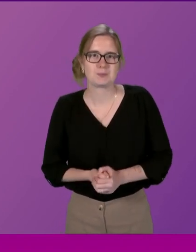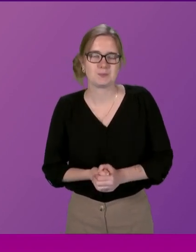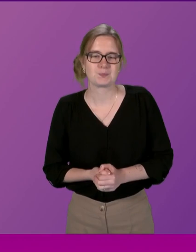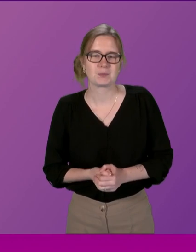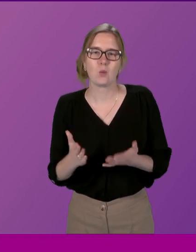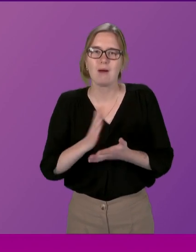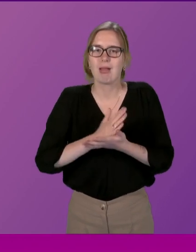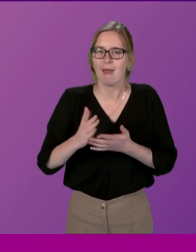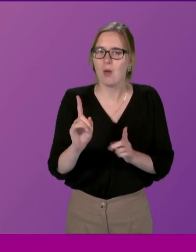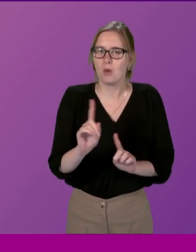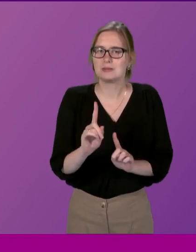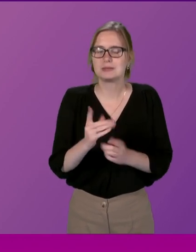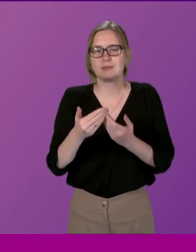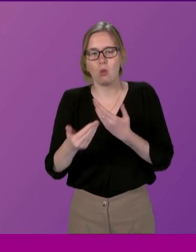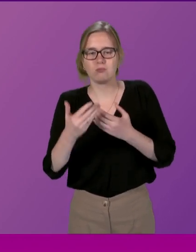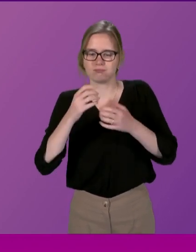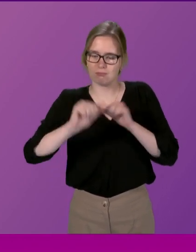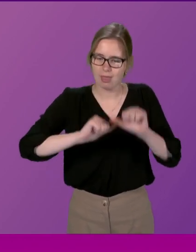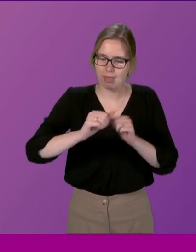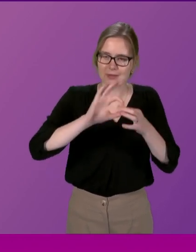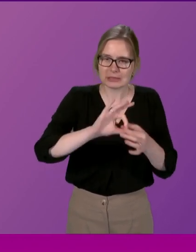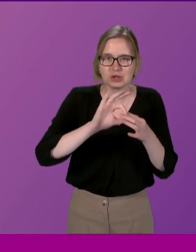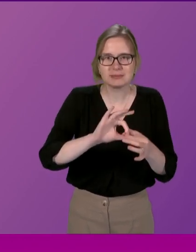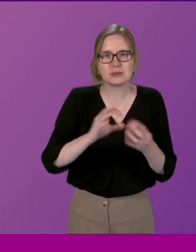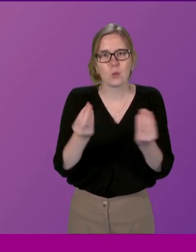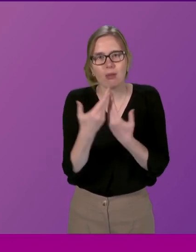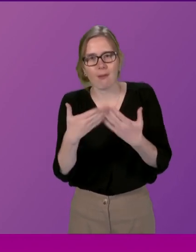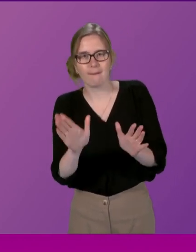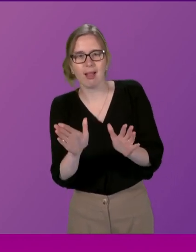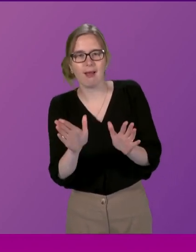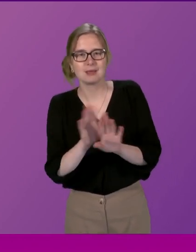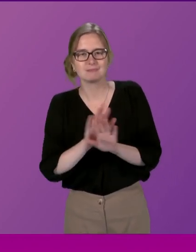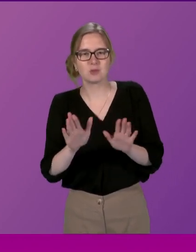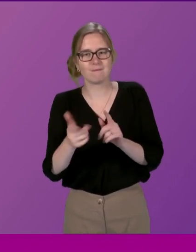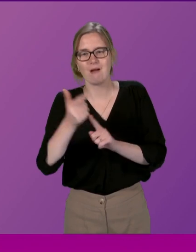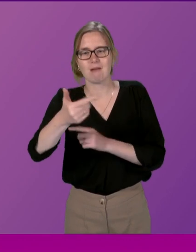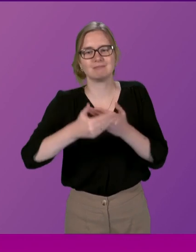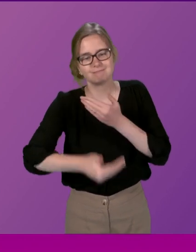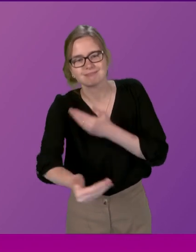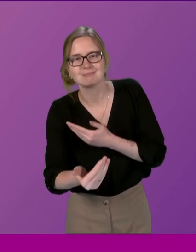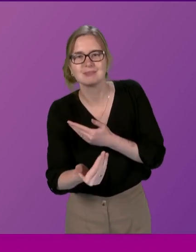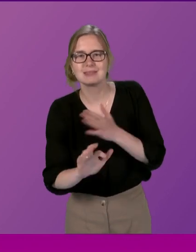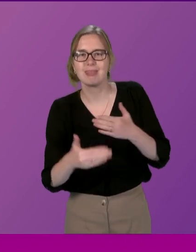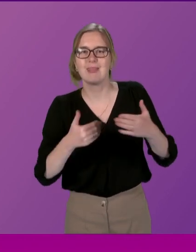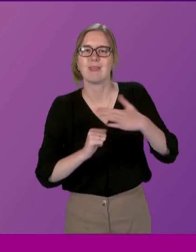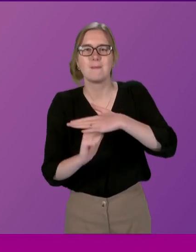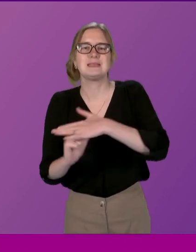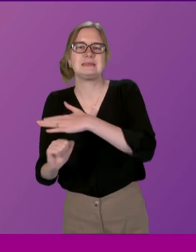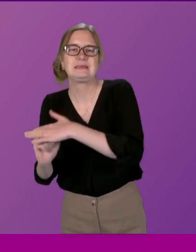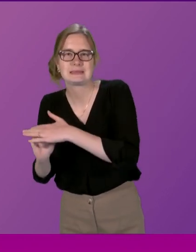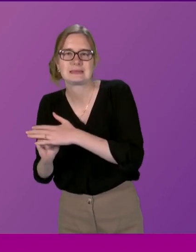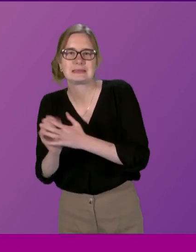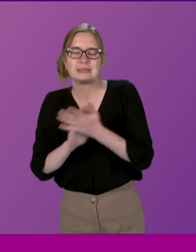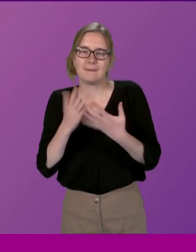is clear is that the current method of engagement with the public do not go far enough especially when it comes to